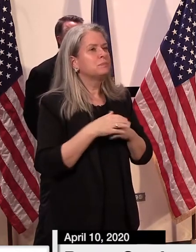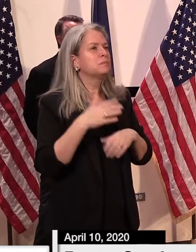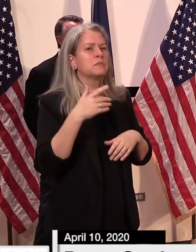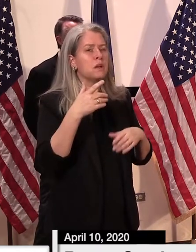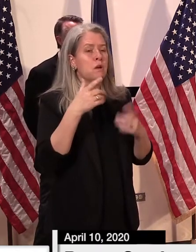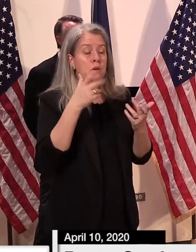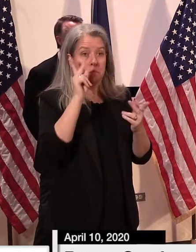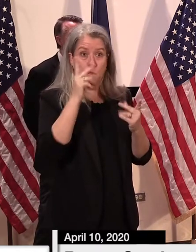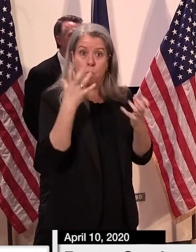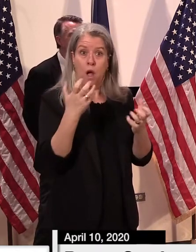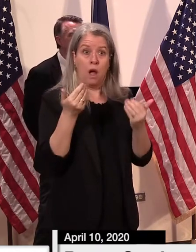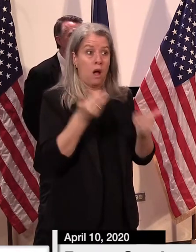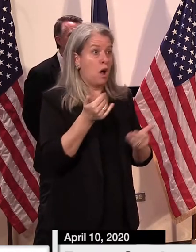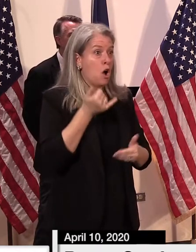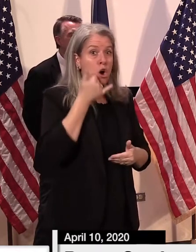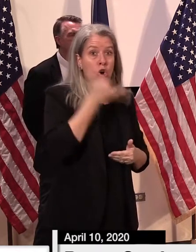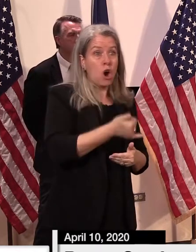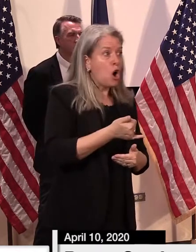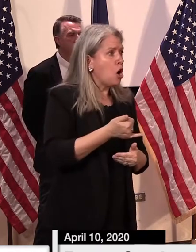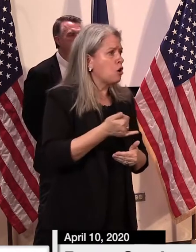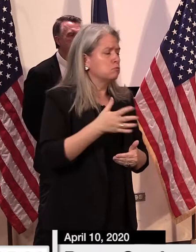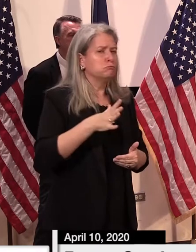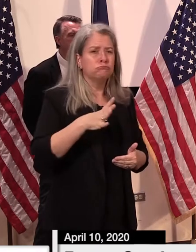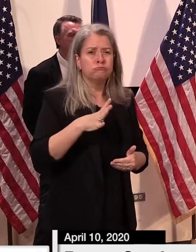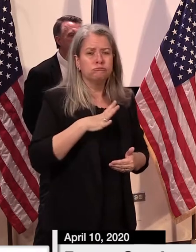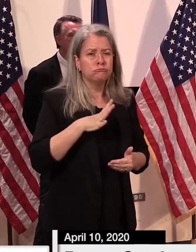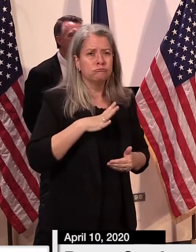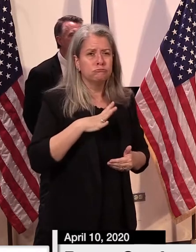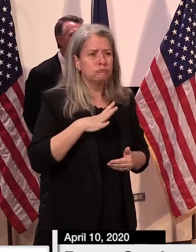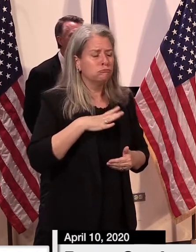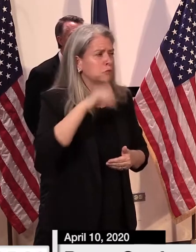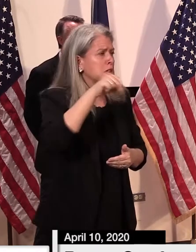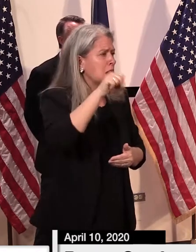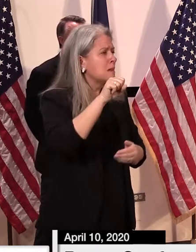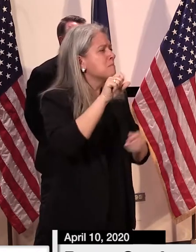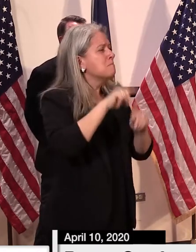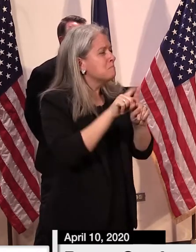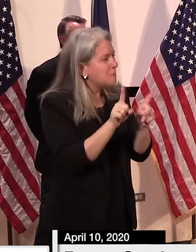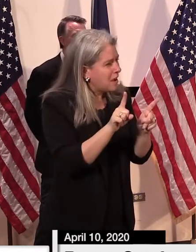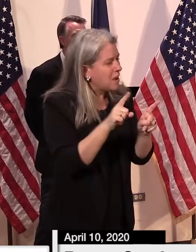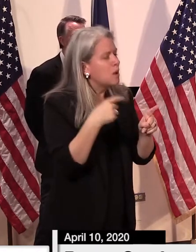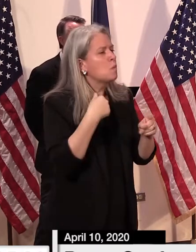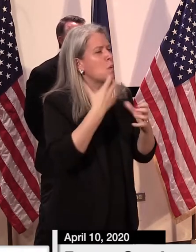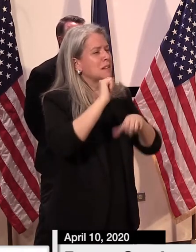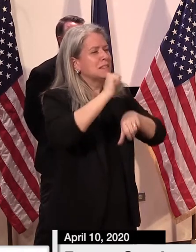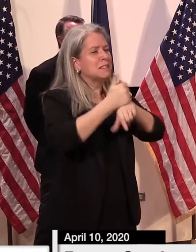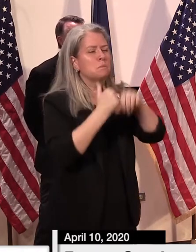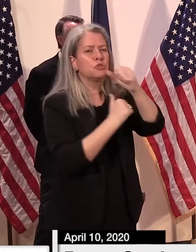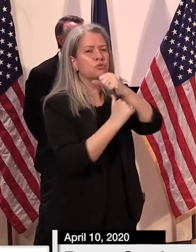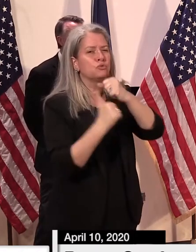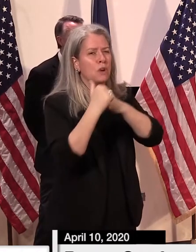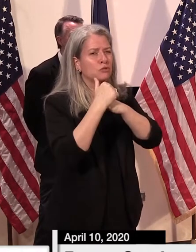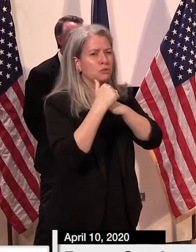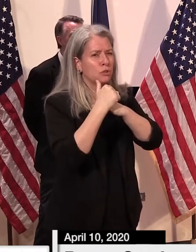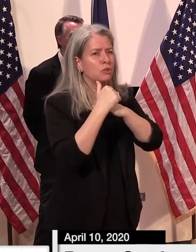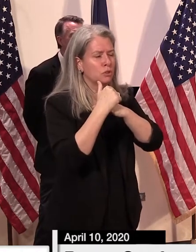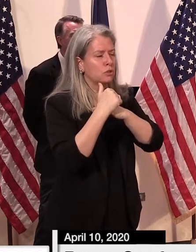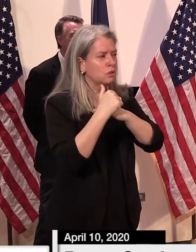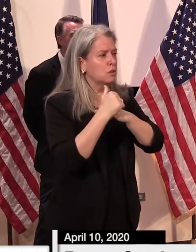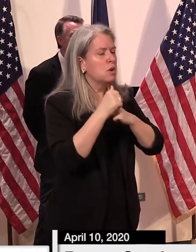anybody from calling or turning anybody away, but we are asking the public to help us help you.